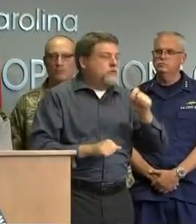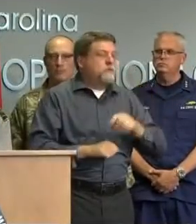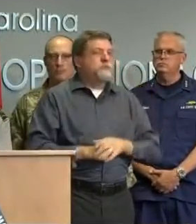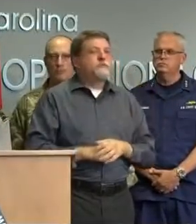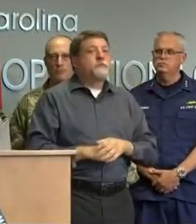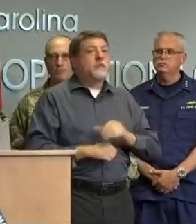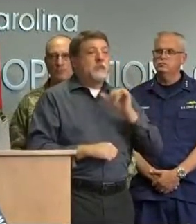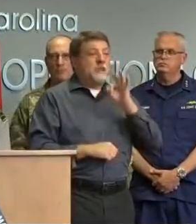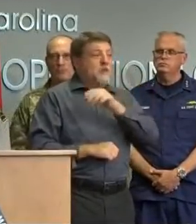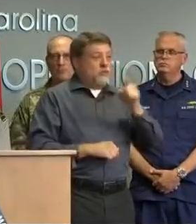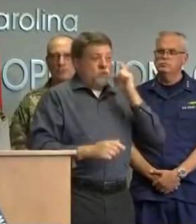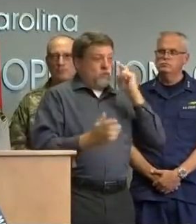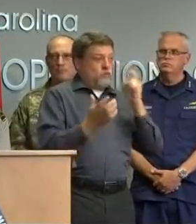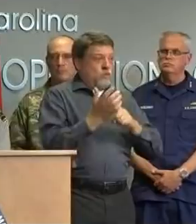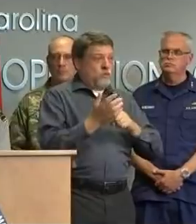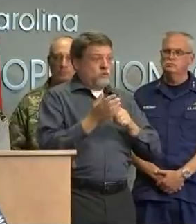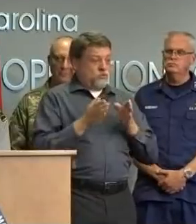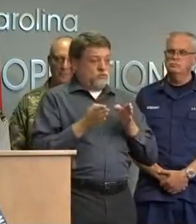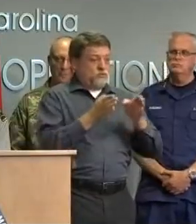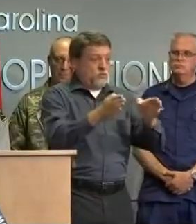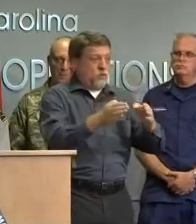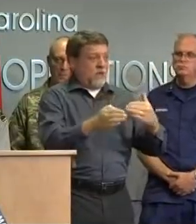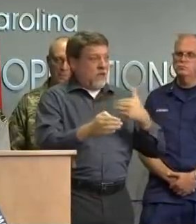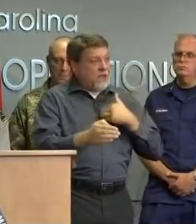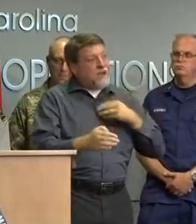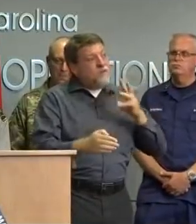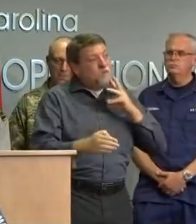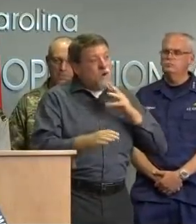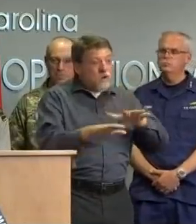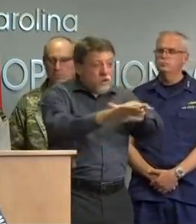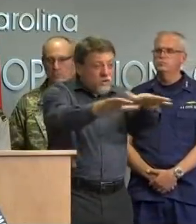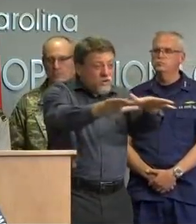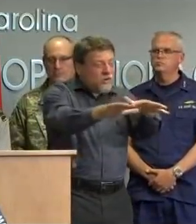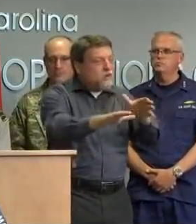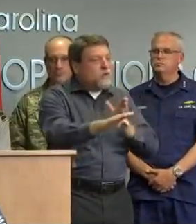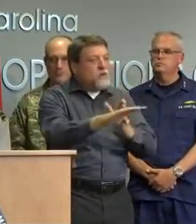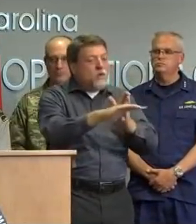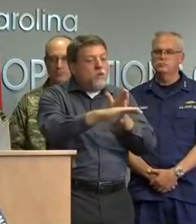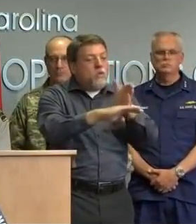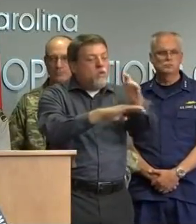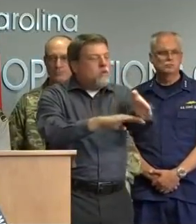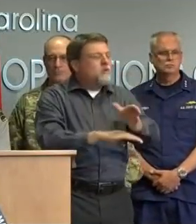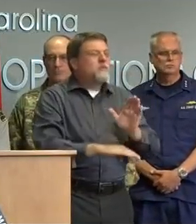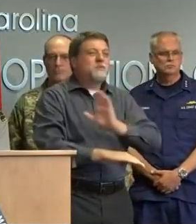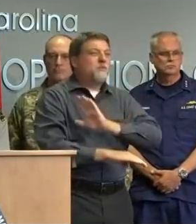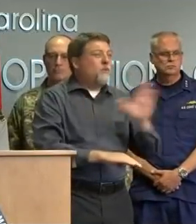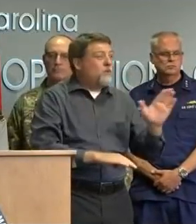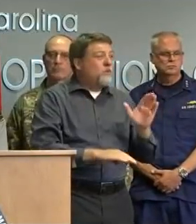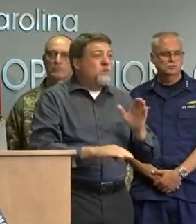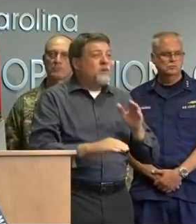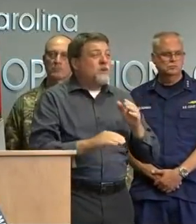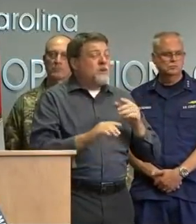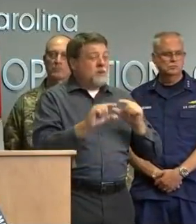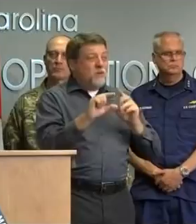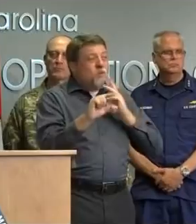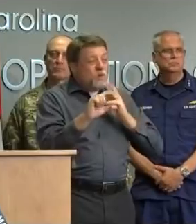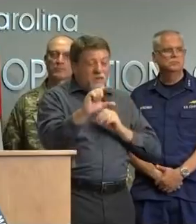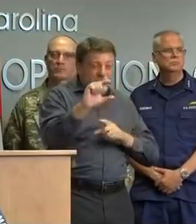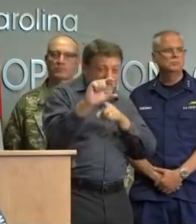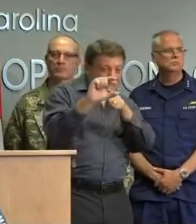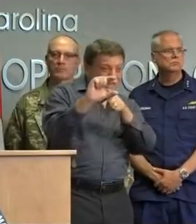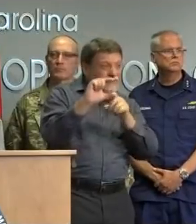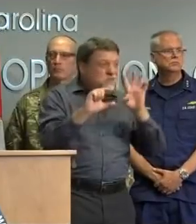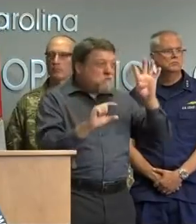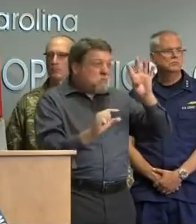flooded roads just a few inches of water can wash your car away and that is already happening out there